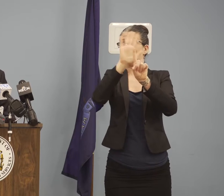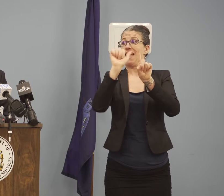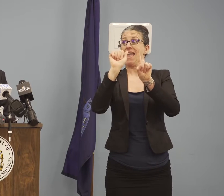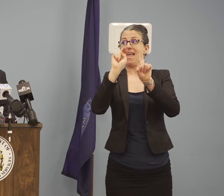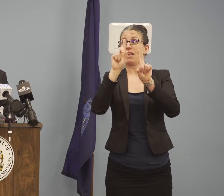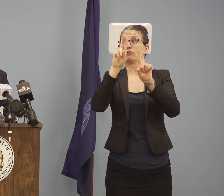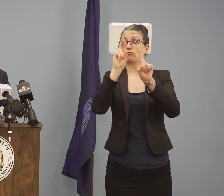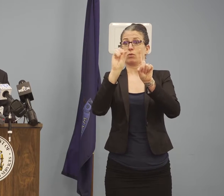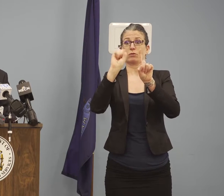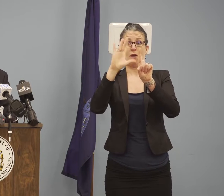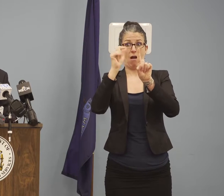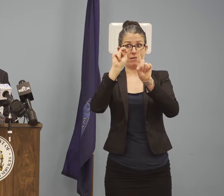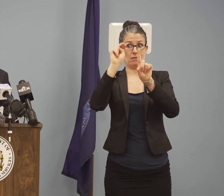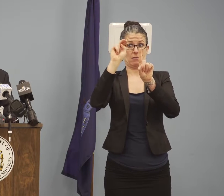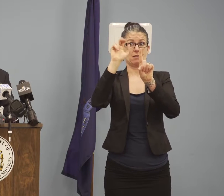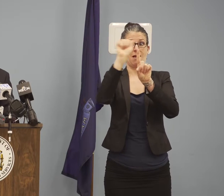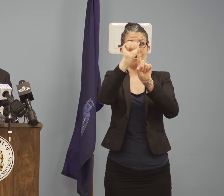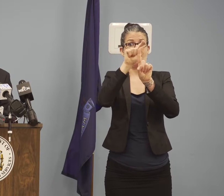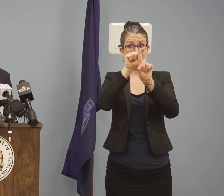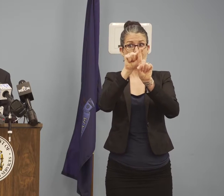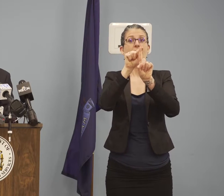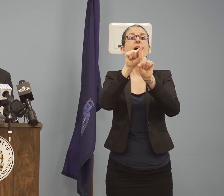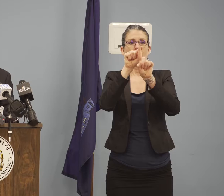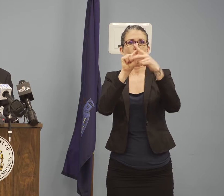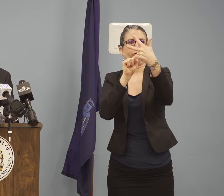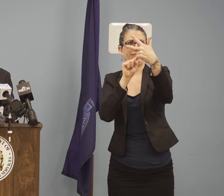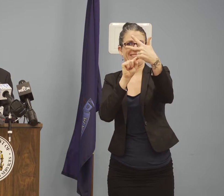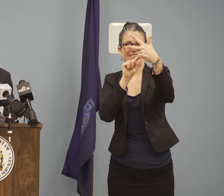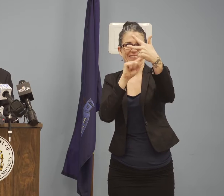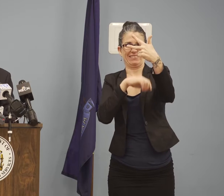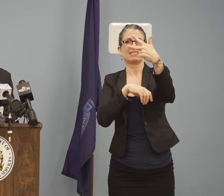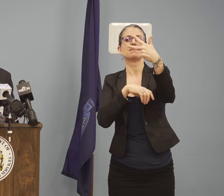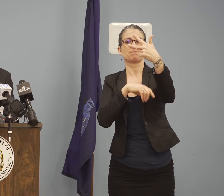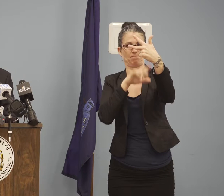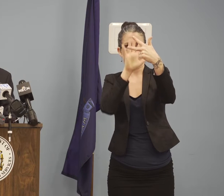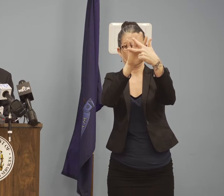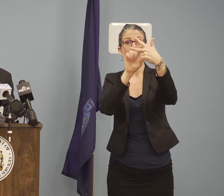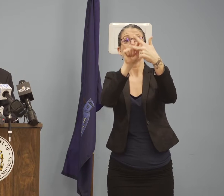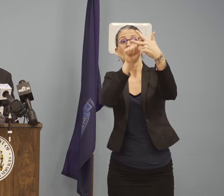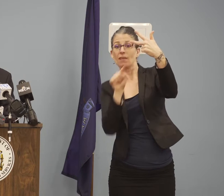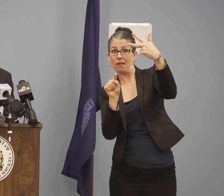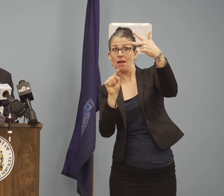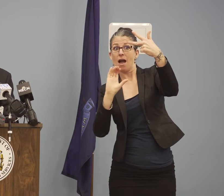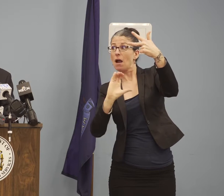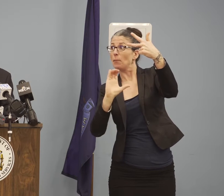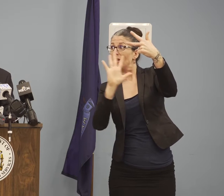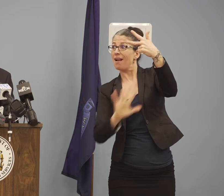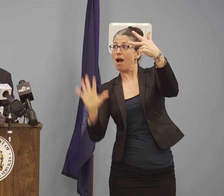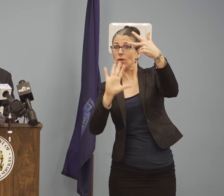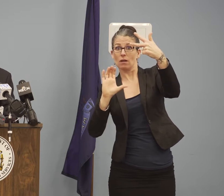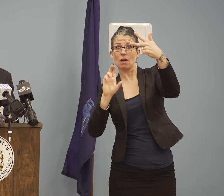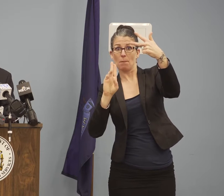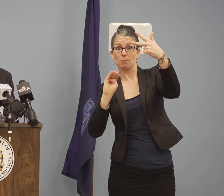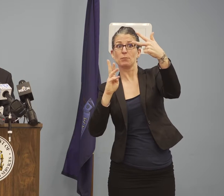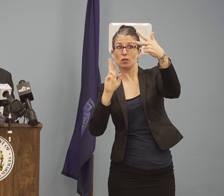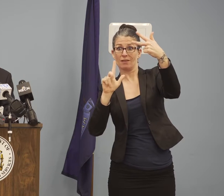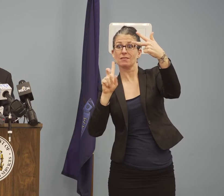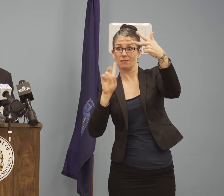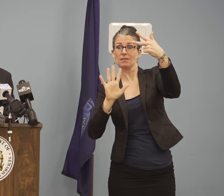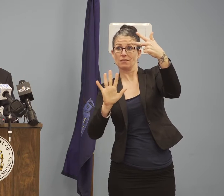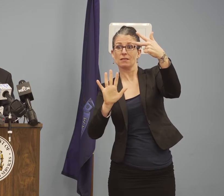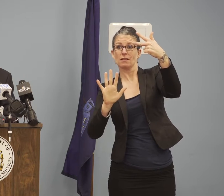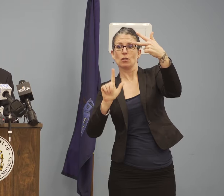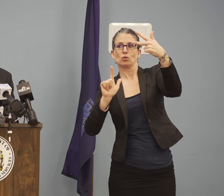there are three cases. In Cumberland County, there are 23